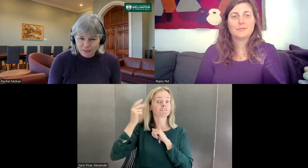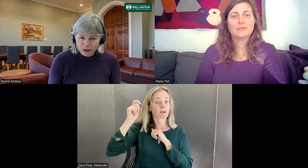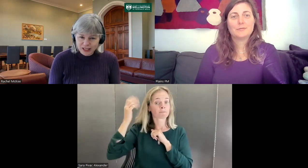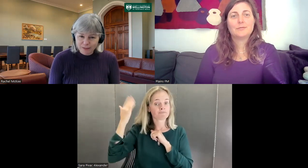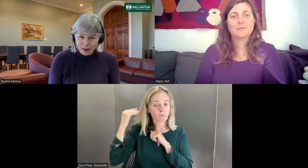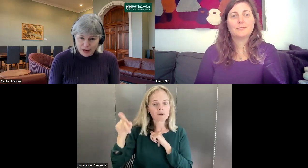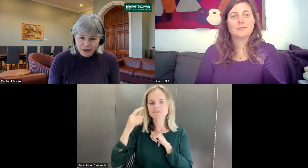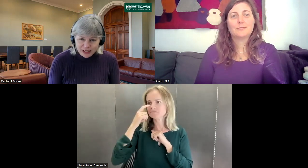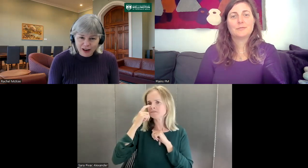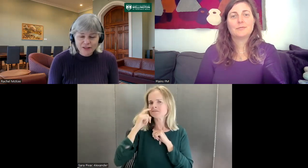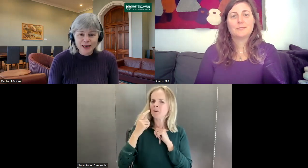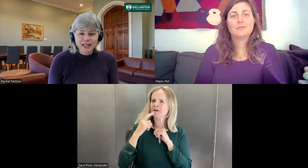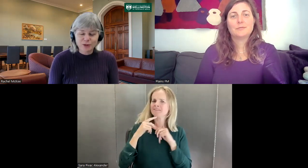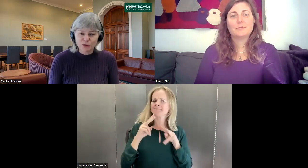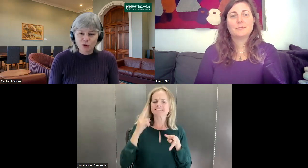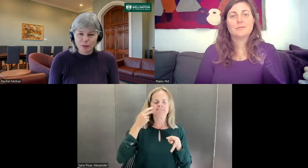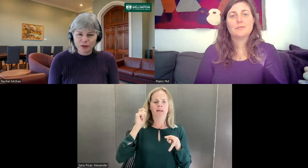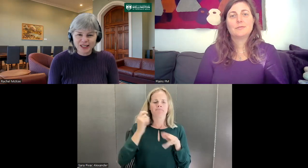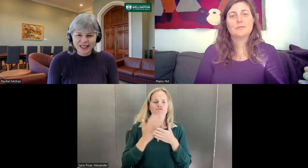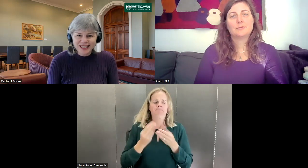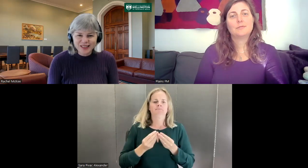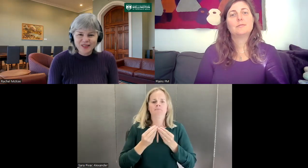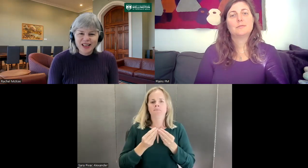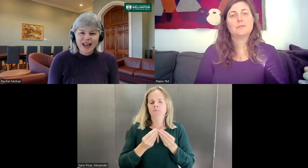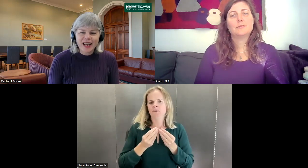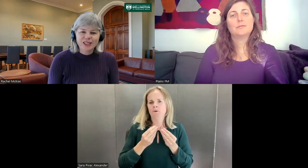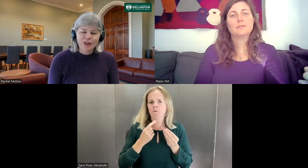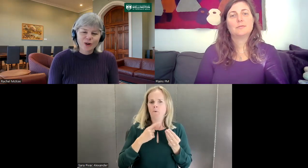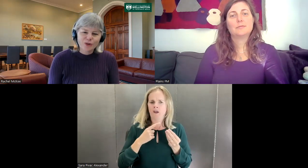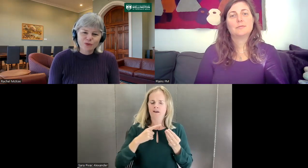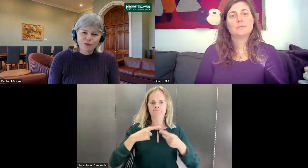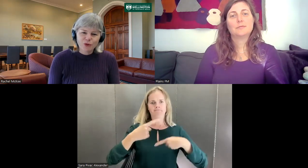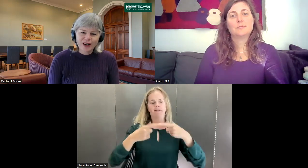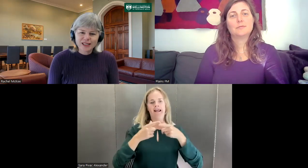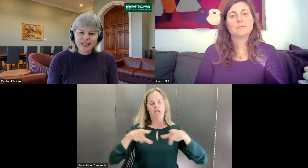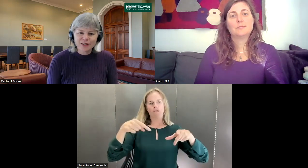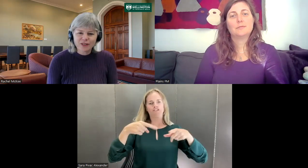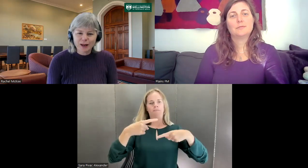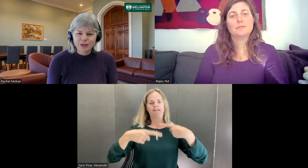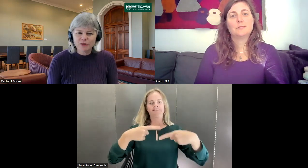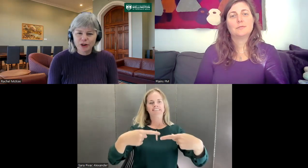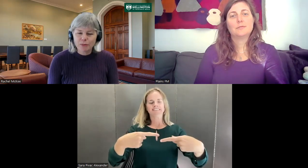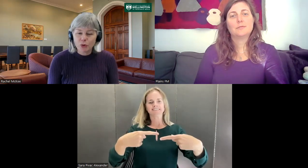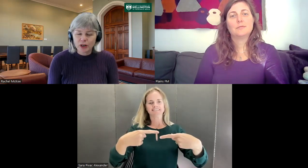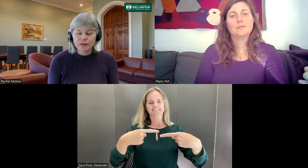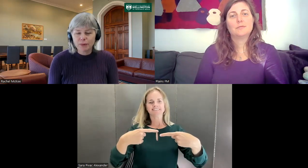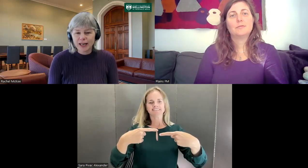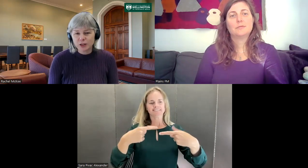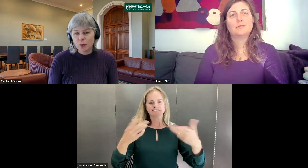parents' life. My dad was a former president. And so for us, the deaf clubs are very important, a place where